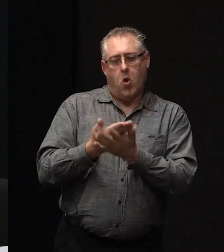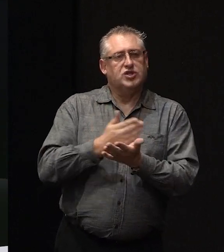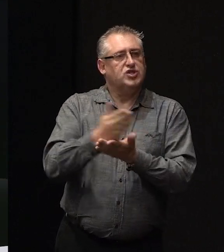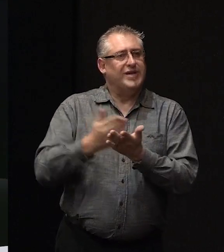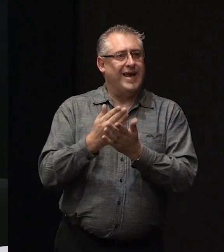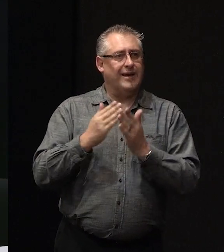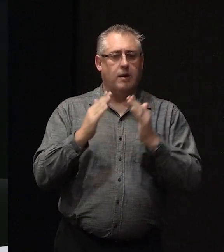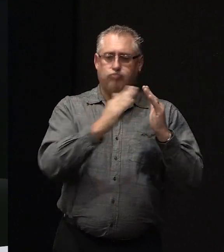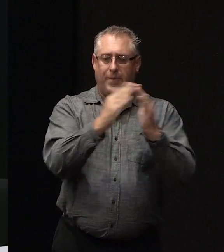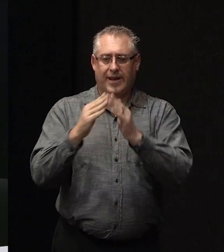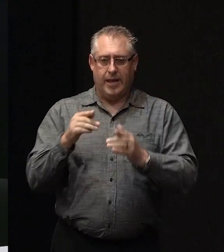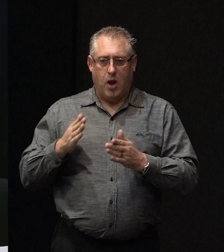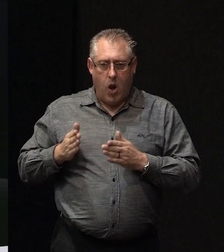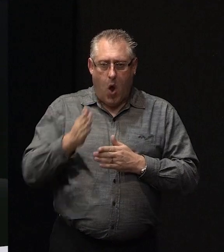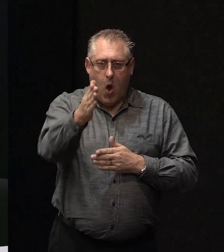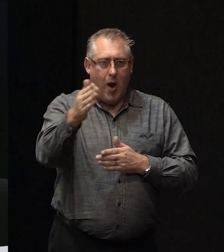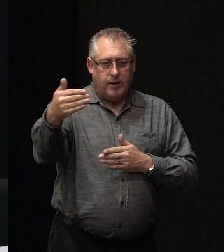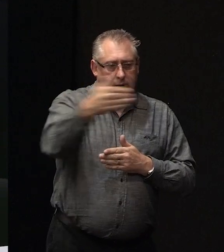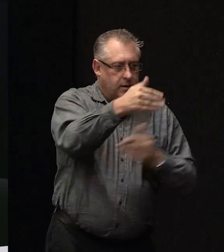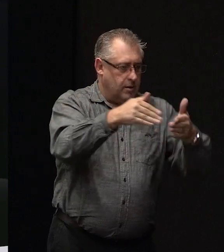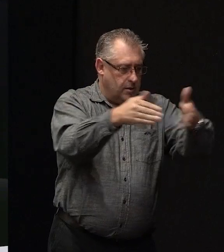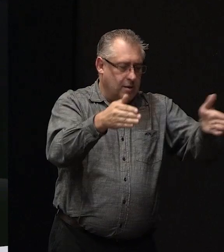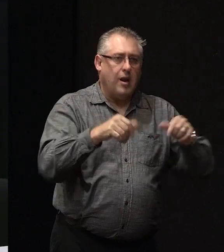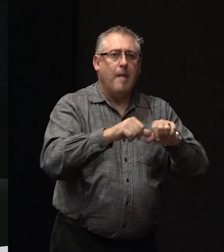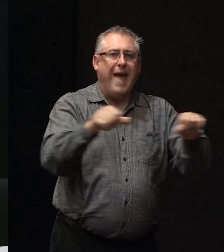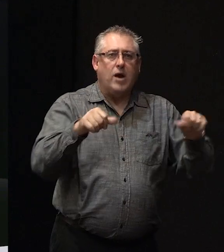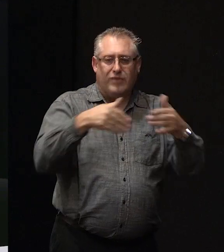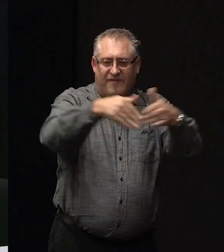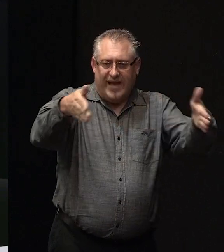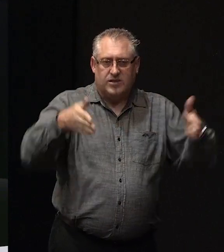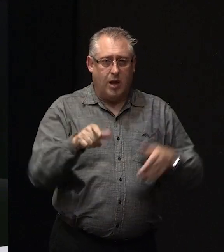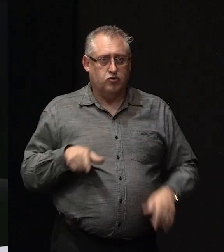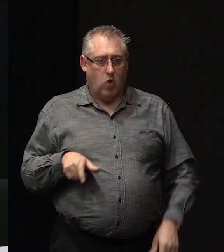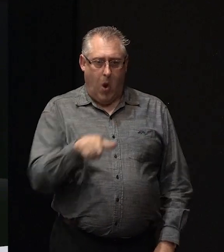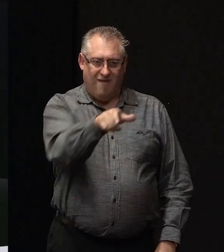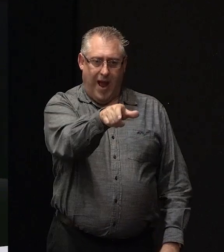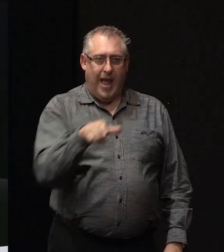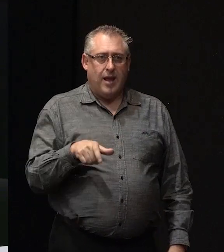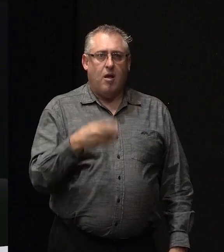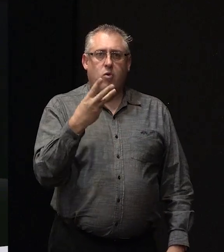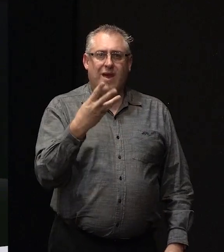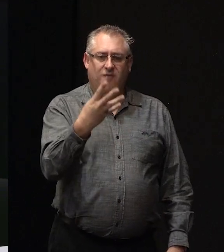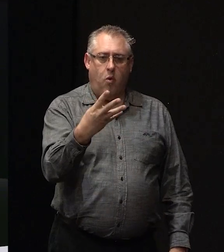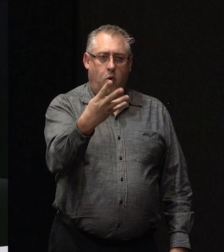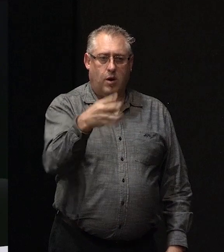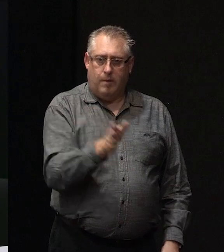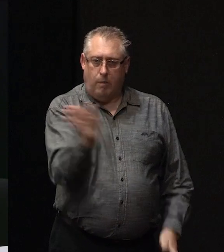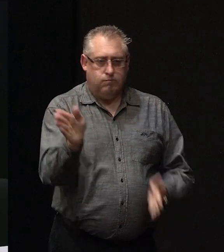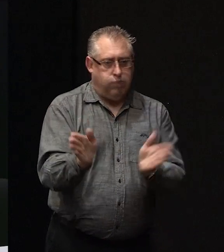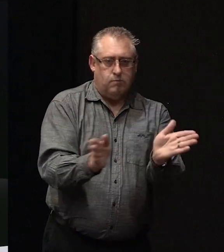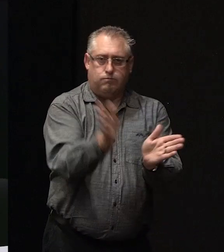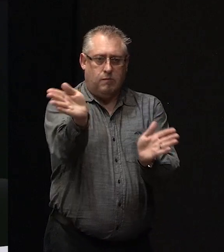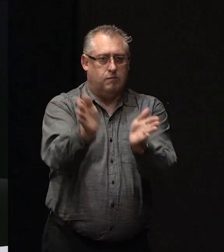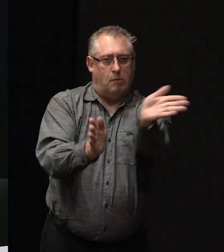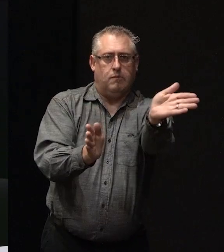driveways and boundary fences is to work together. Because often, if you take a driveway, for example, and you've got three or four properties coming off a common driveway,